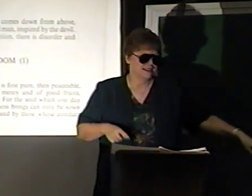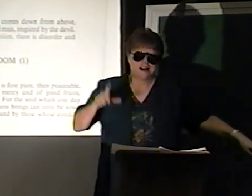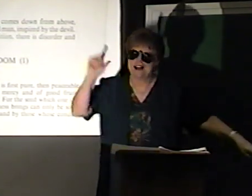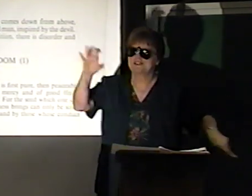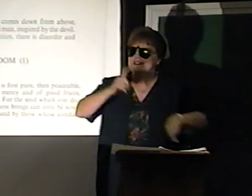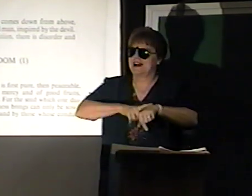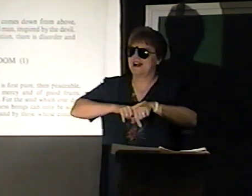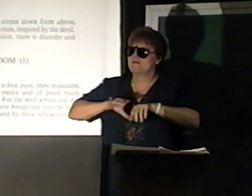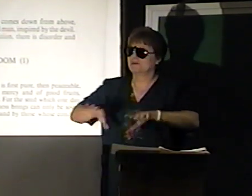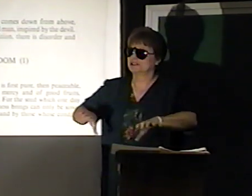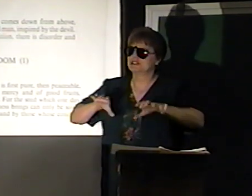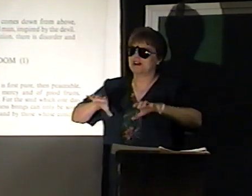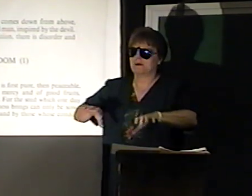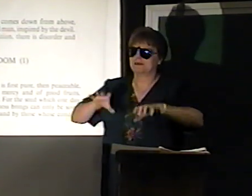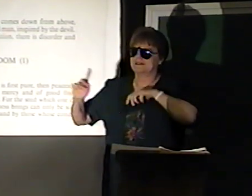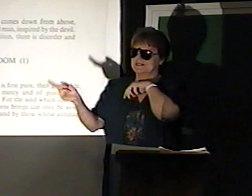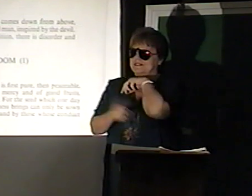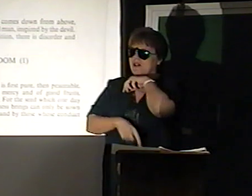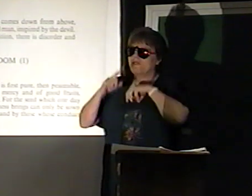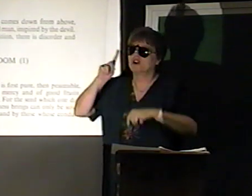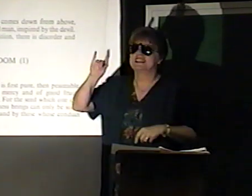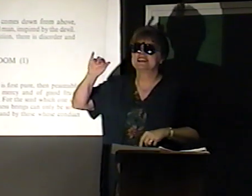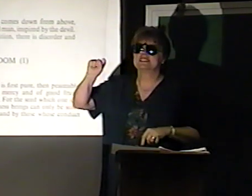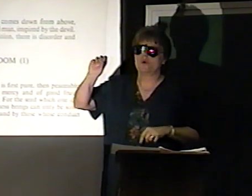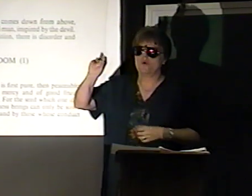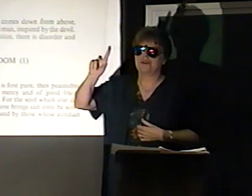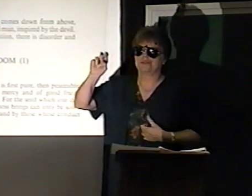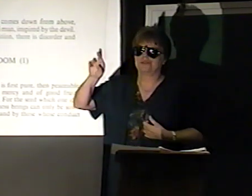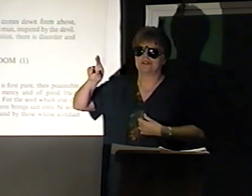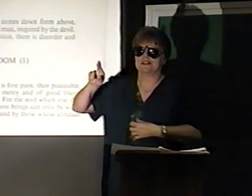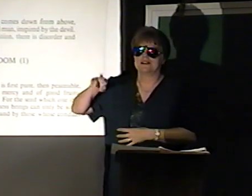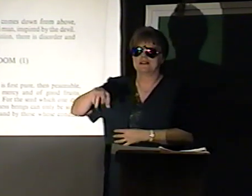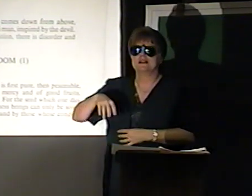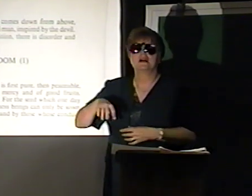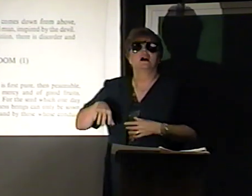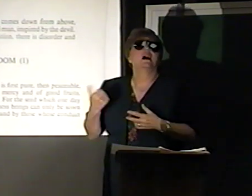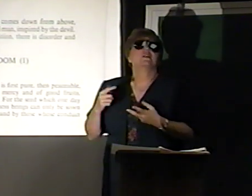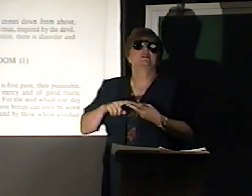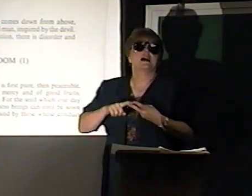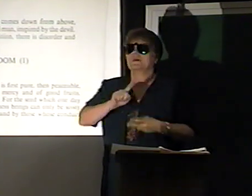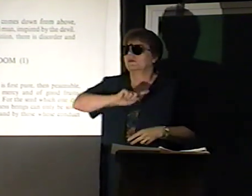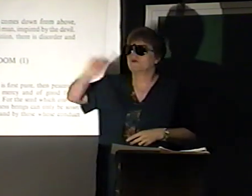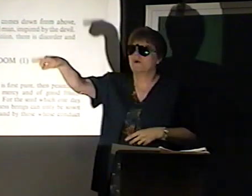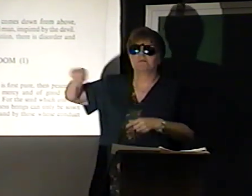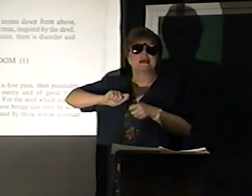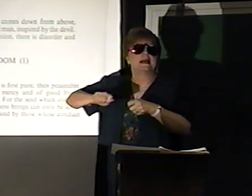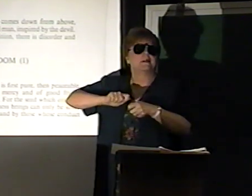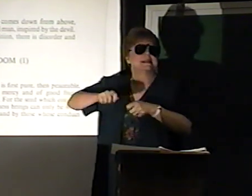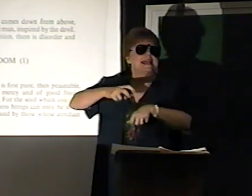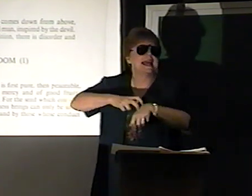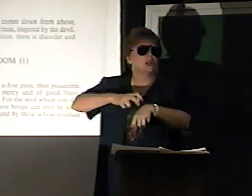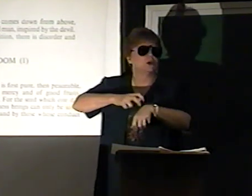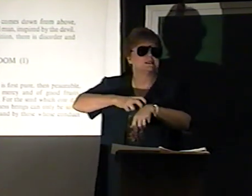A hundred times hook truck. For this order. I was telling you to go, pill potatoes.